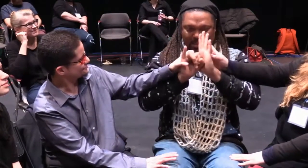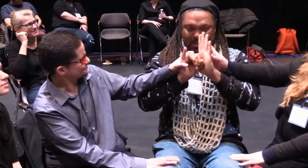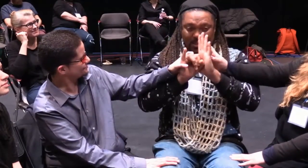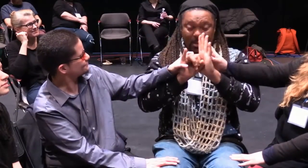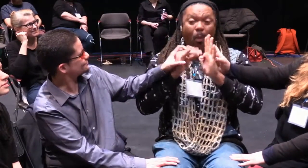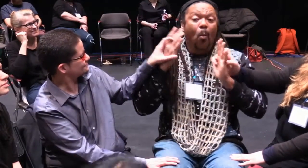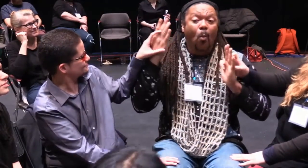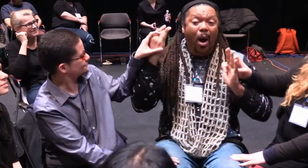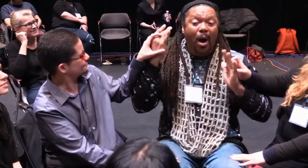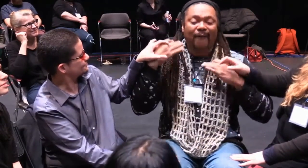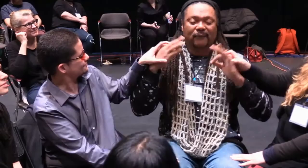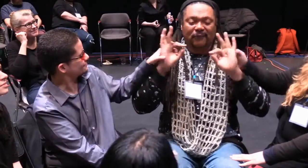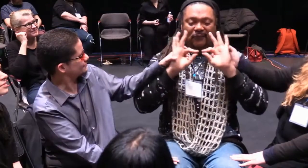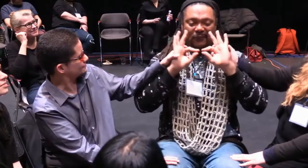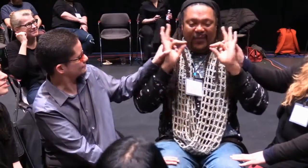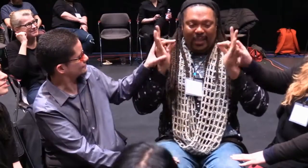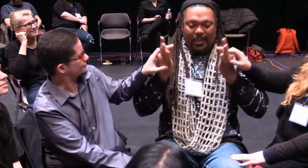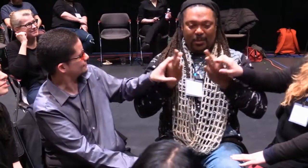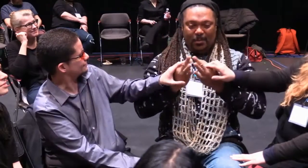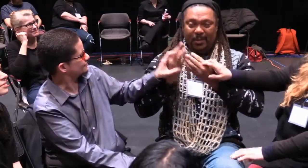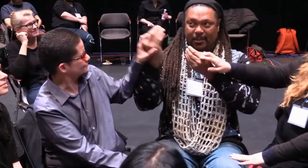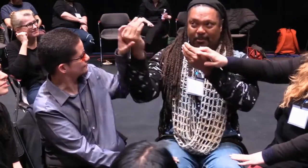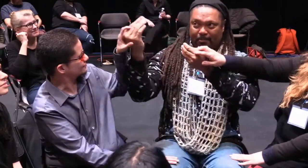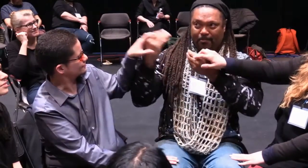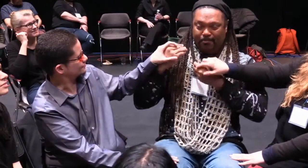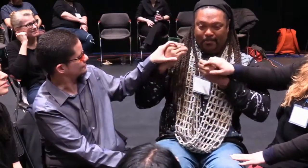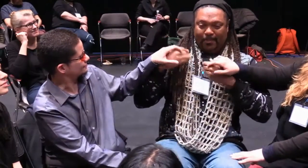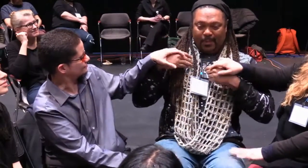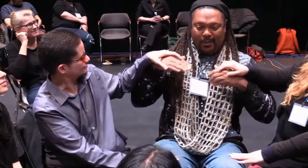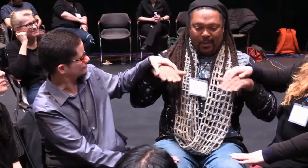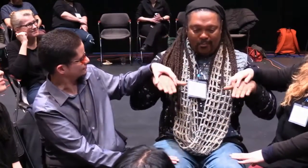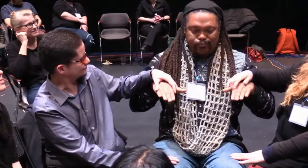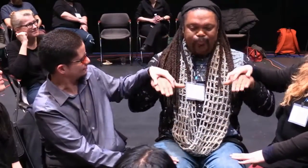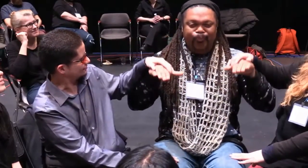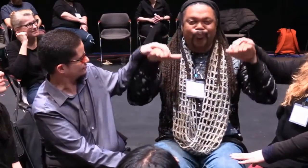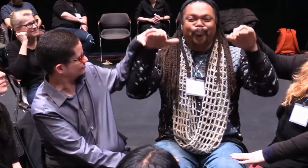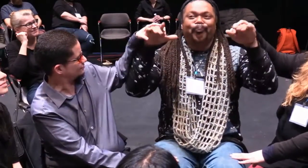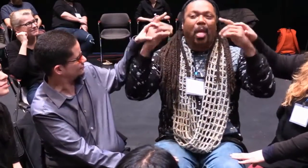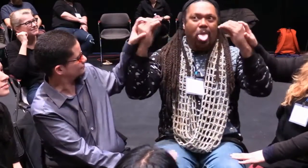I'm African American and I identify myself as African American